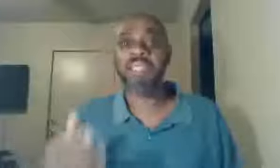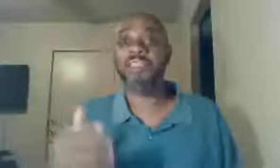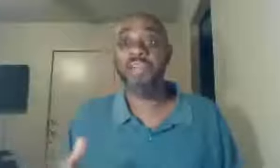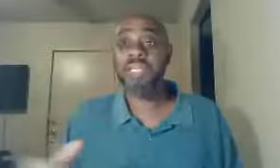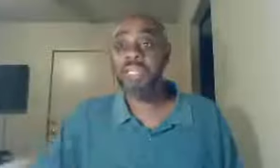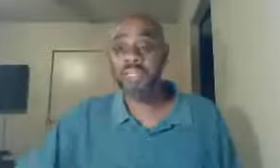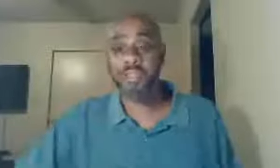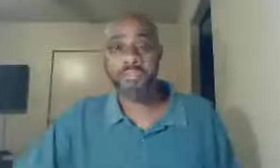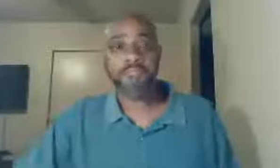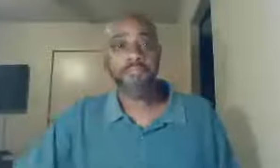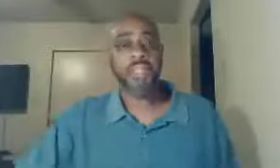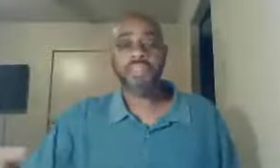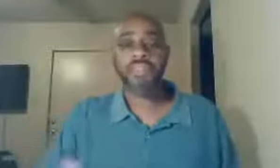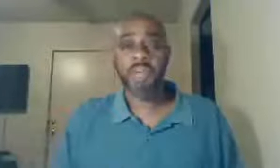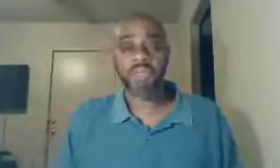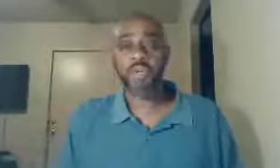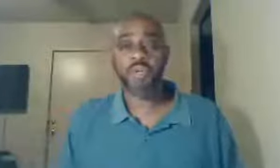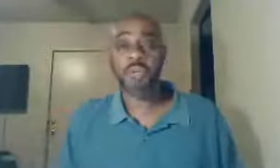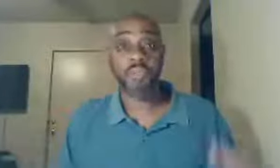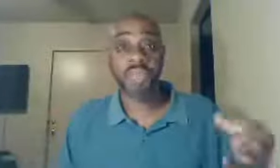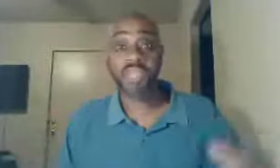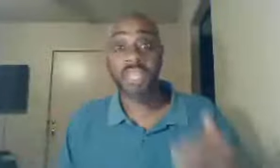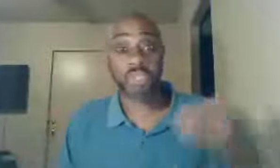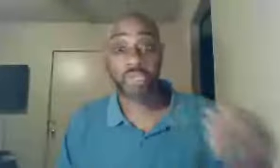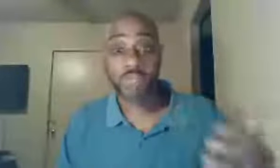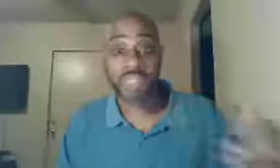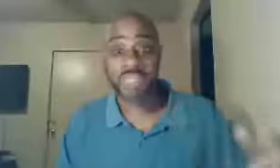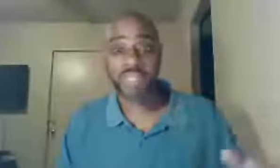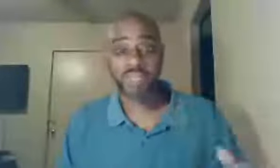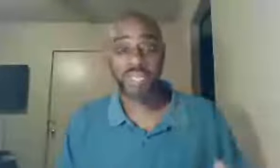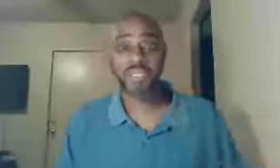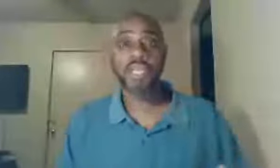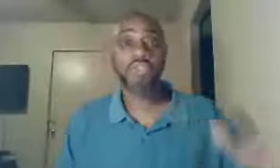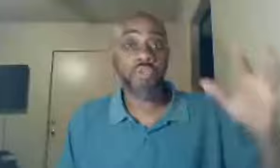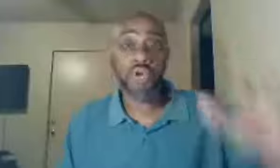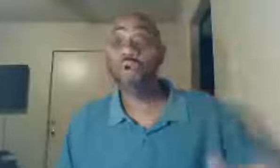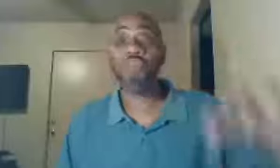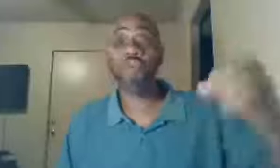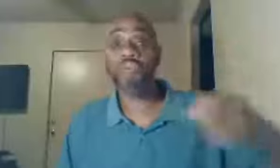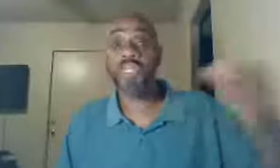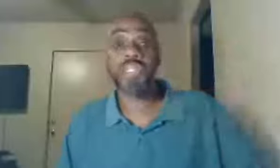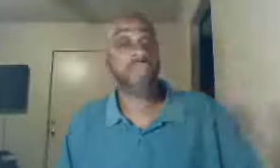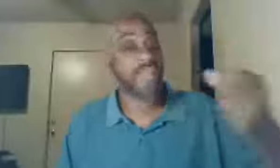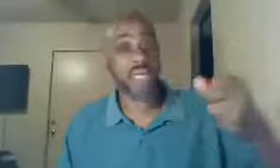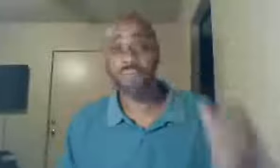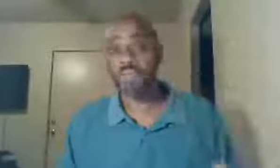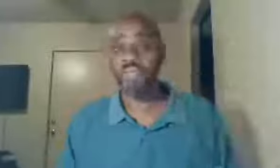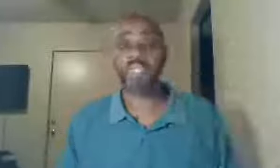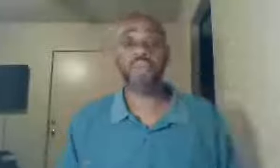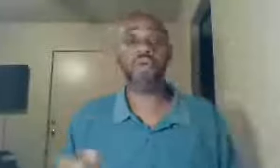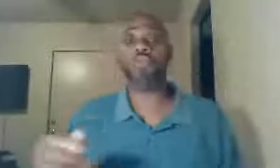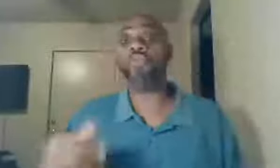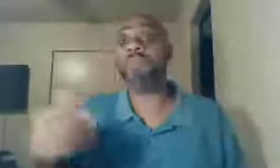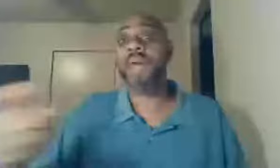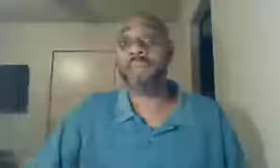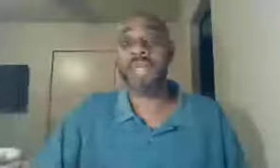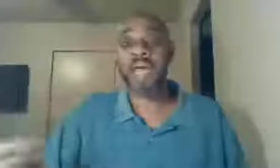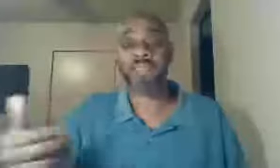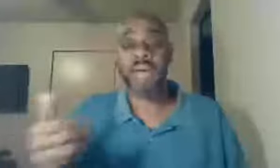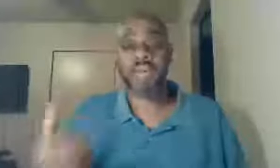in 30 years, that this man is going to remember, things extremely significant, to those who receive that communion, and those who were baptized, by